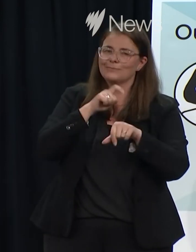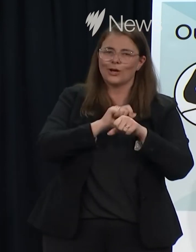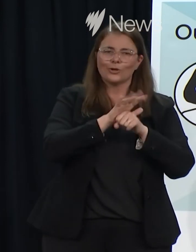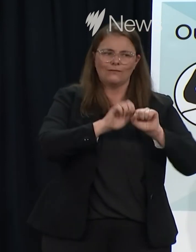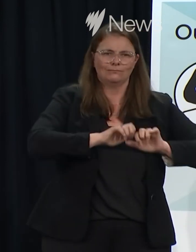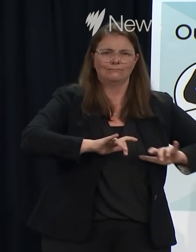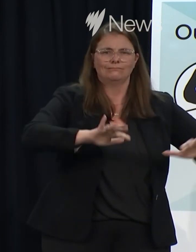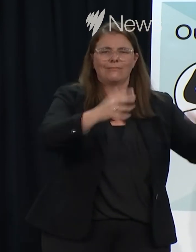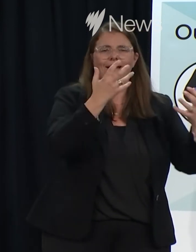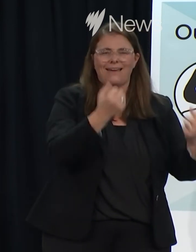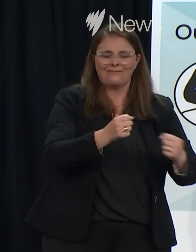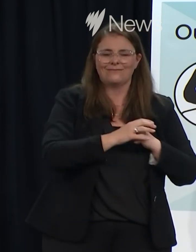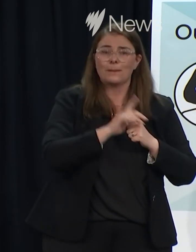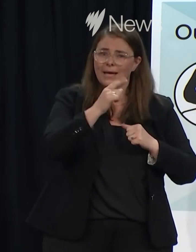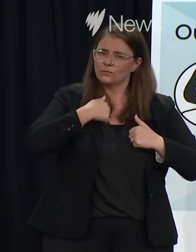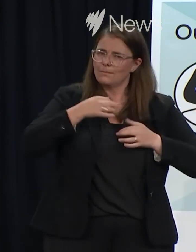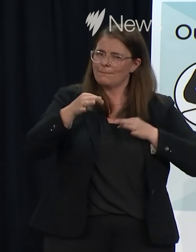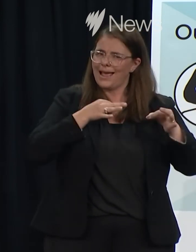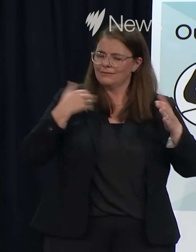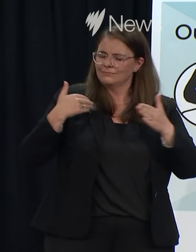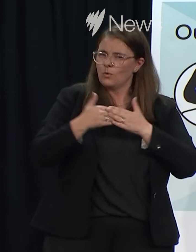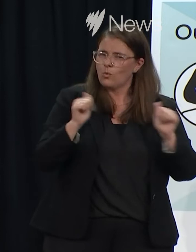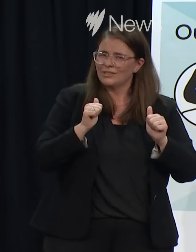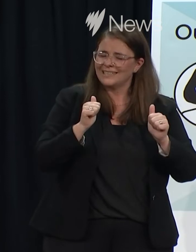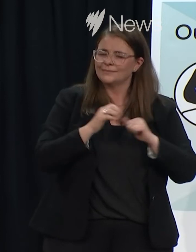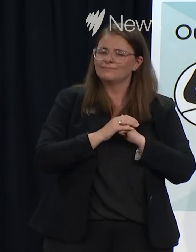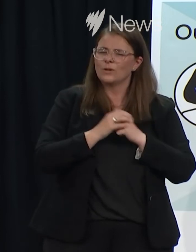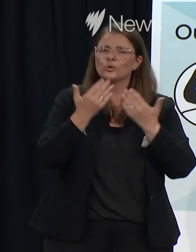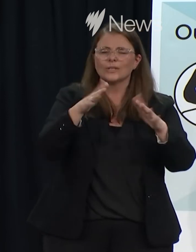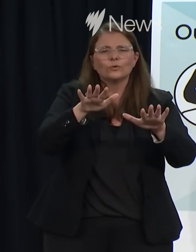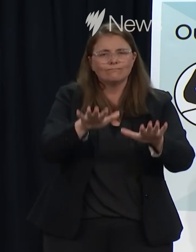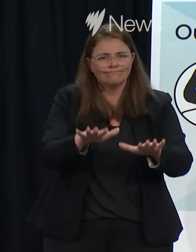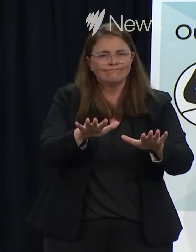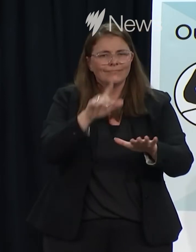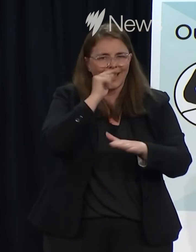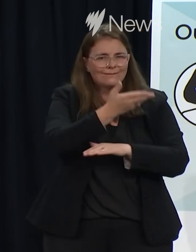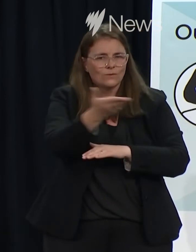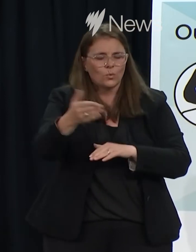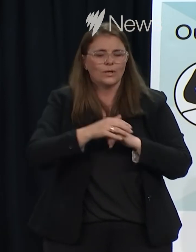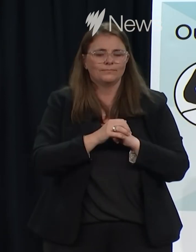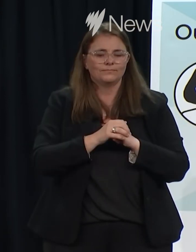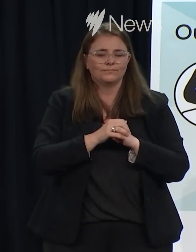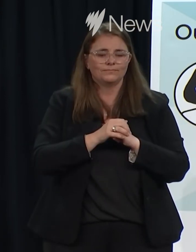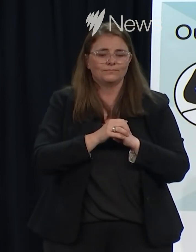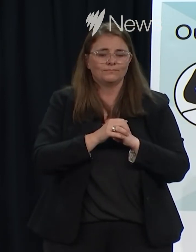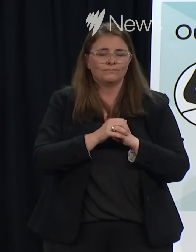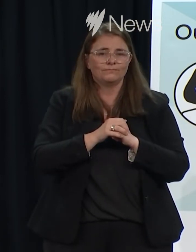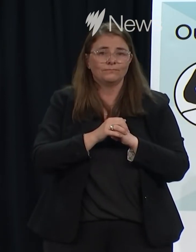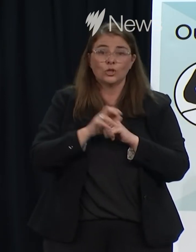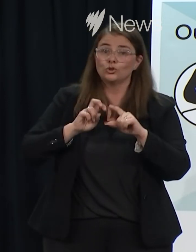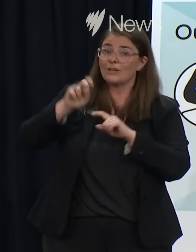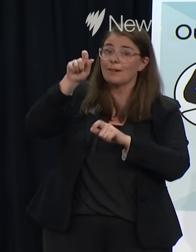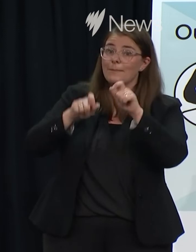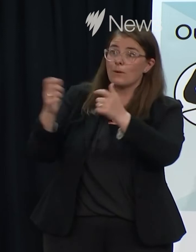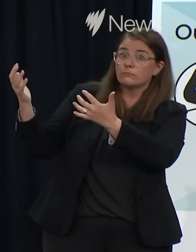haven't seen before, but had planned for. And I do want to offer some reassurance. Firstly, we know that travel numbers will be